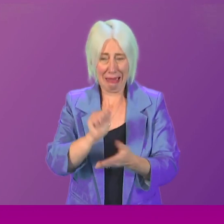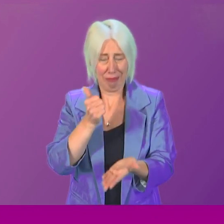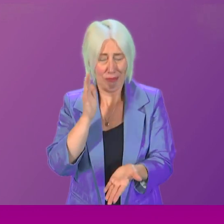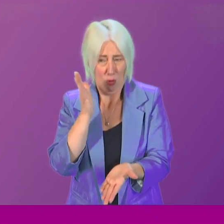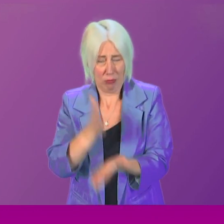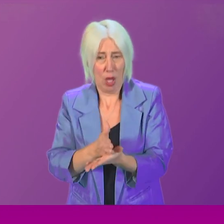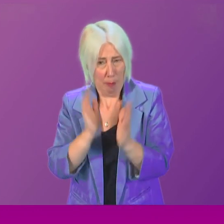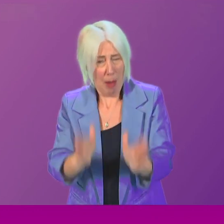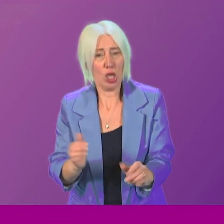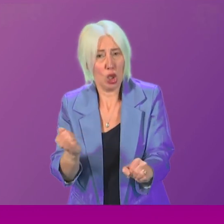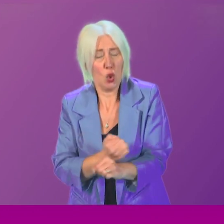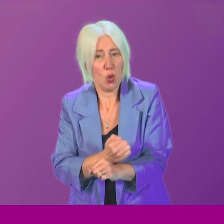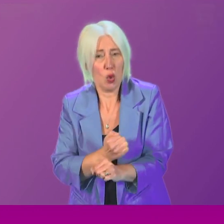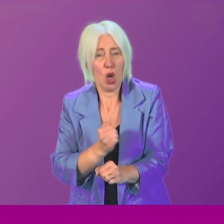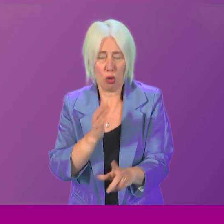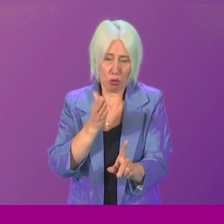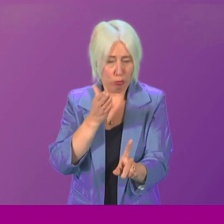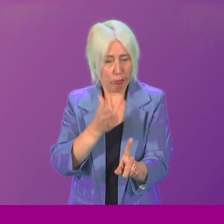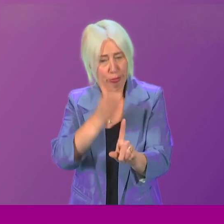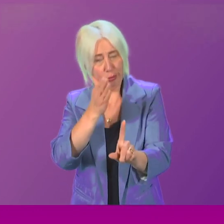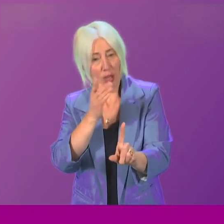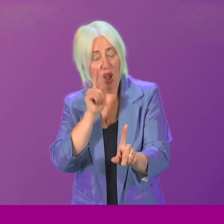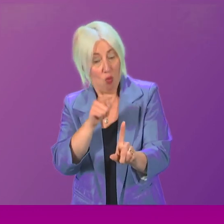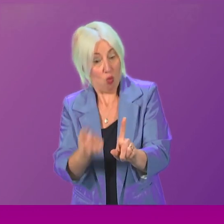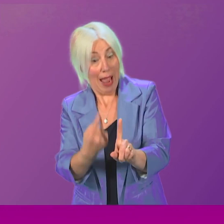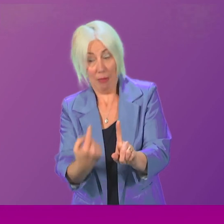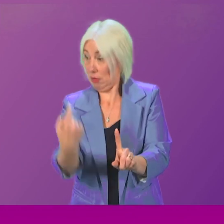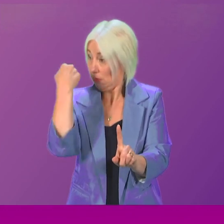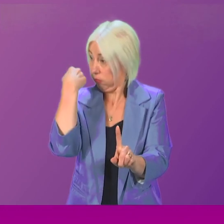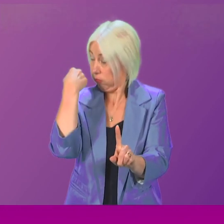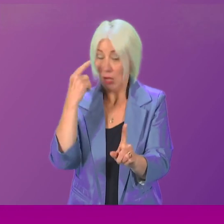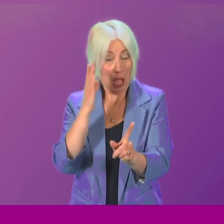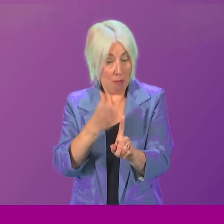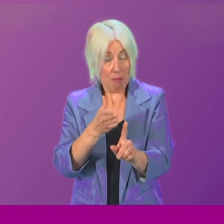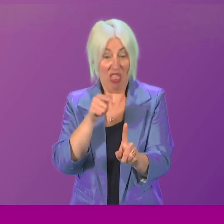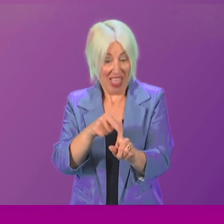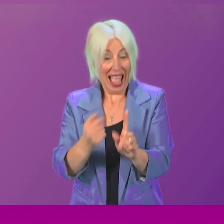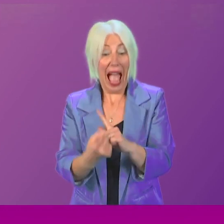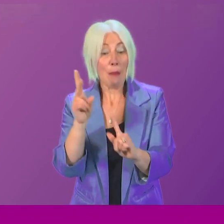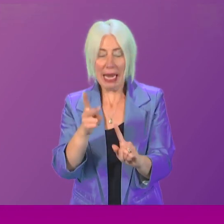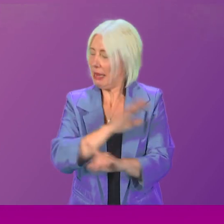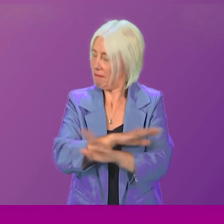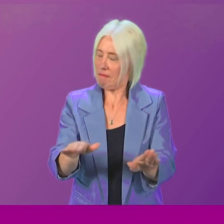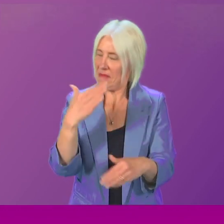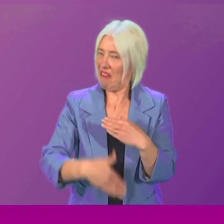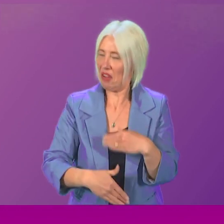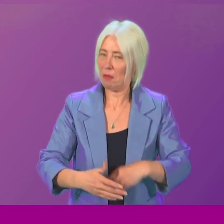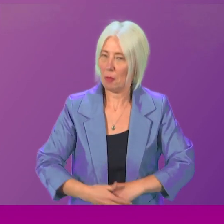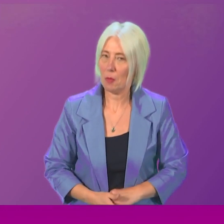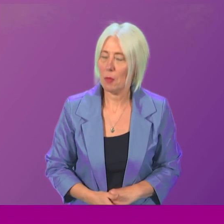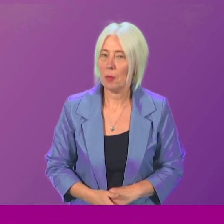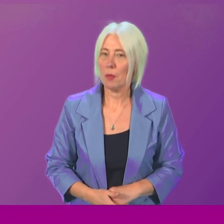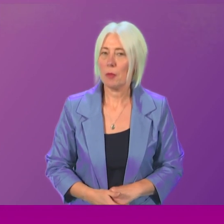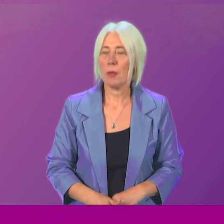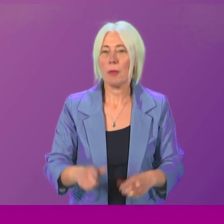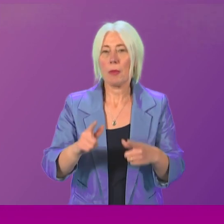to recognise what happened in the past and to ensure that it can never happen again in the future. Evelyn Tweed to be followed